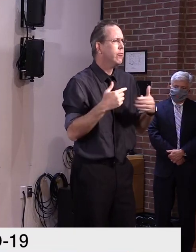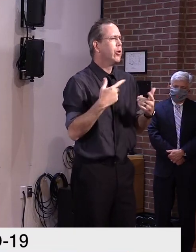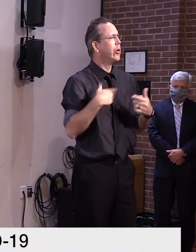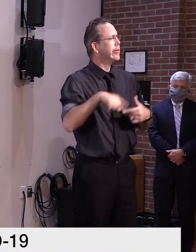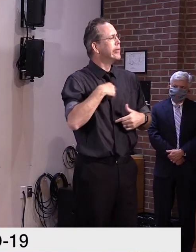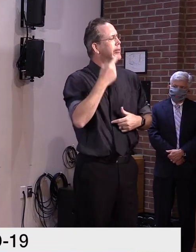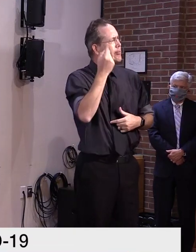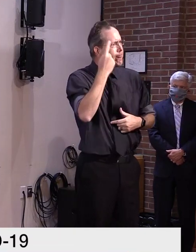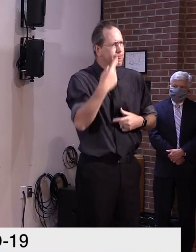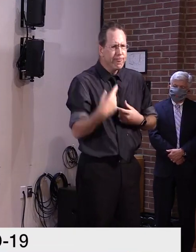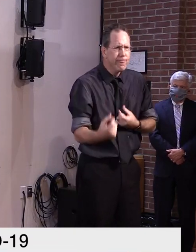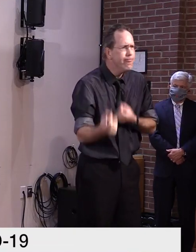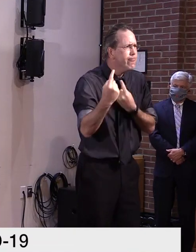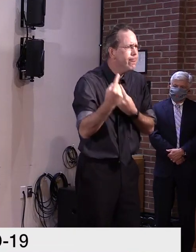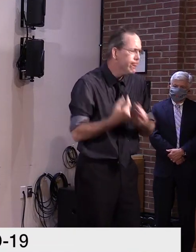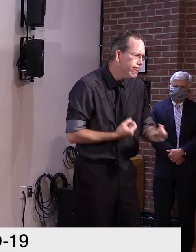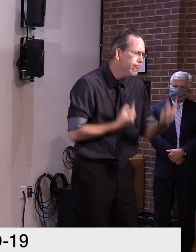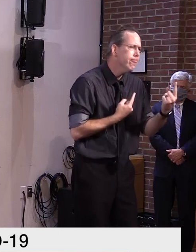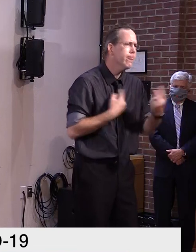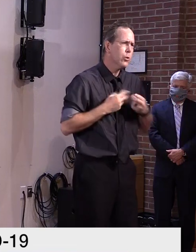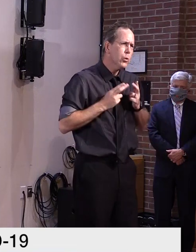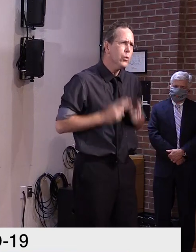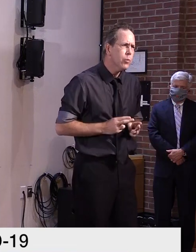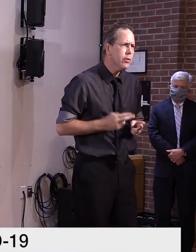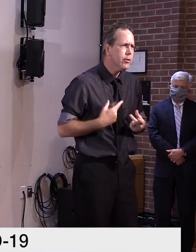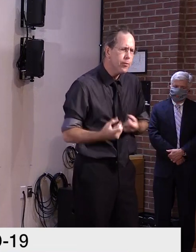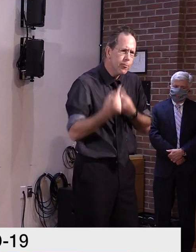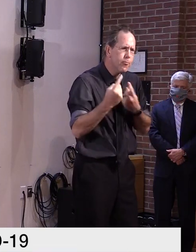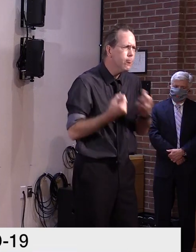us through those events we're remembering today.